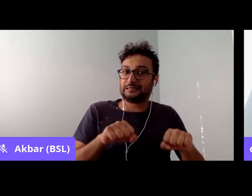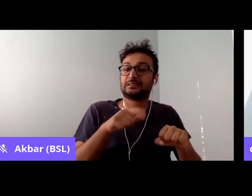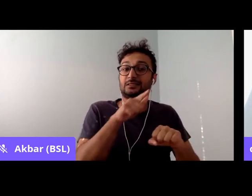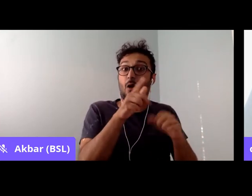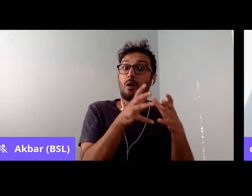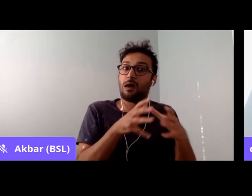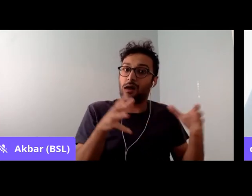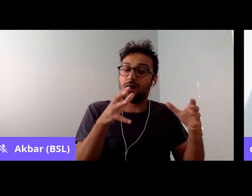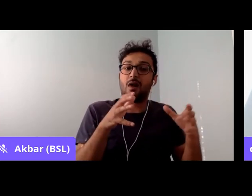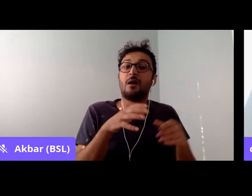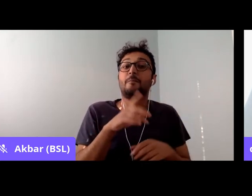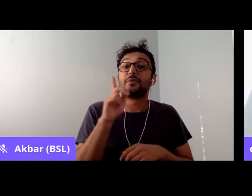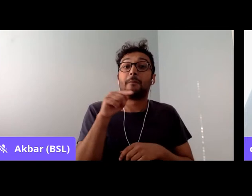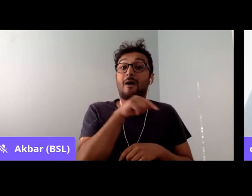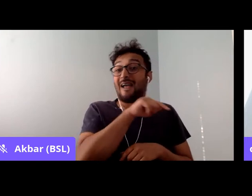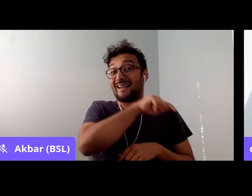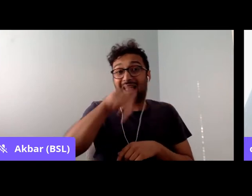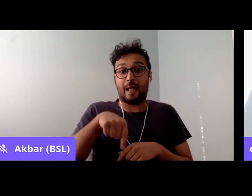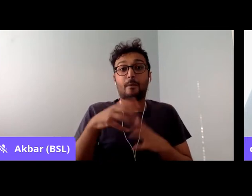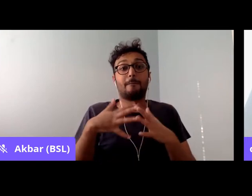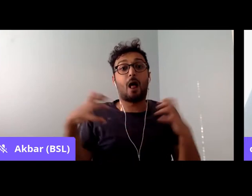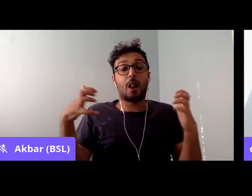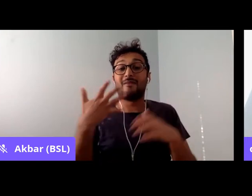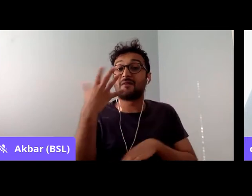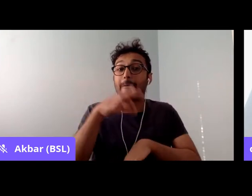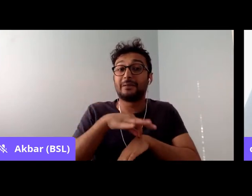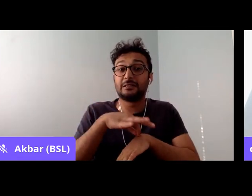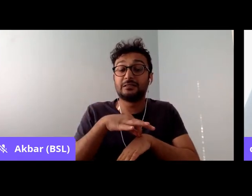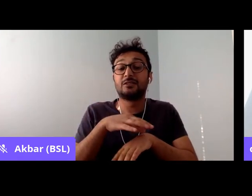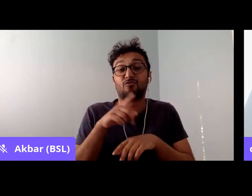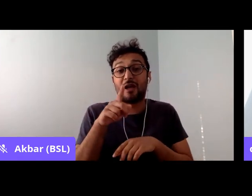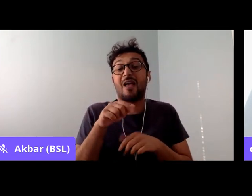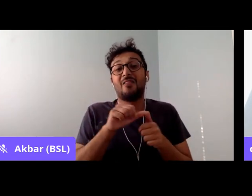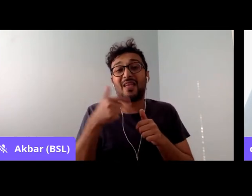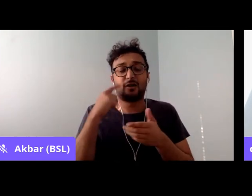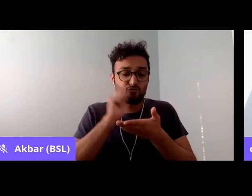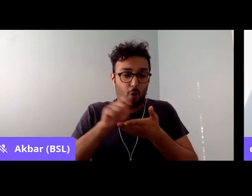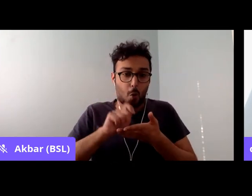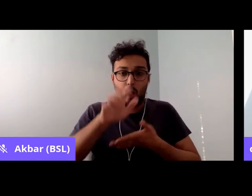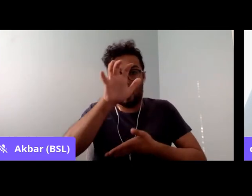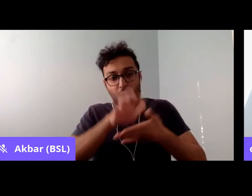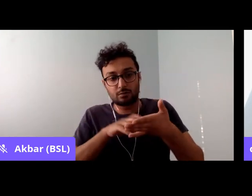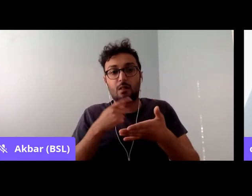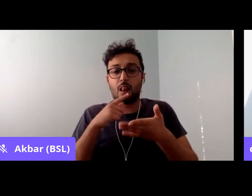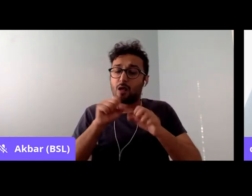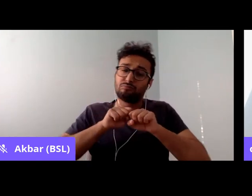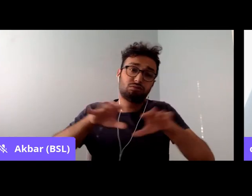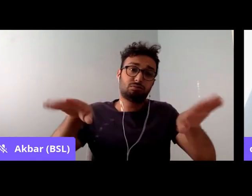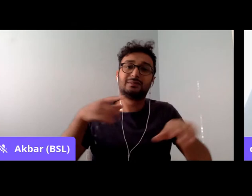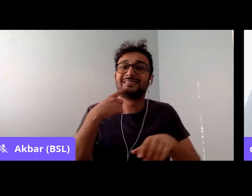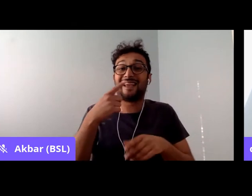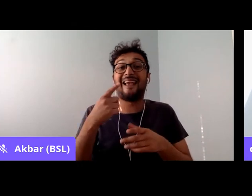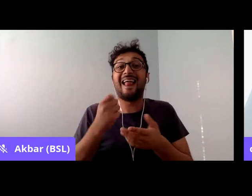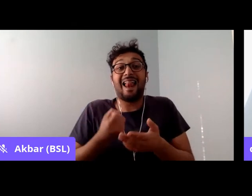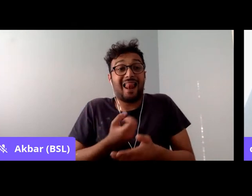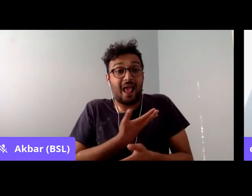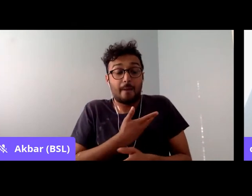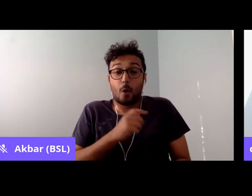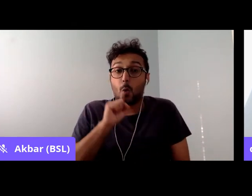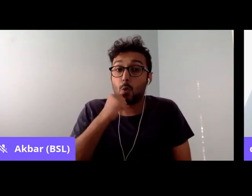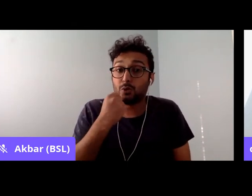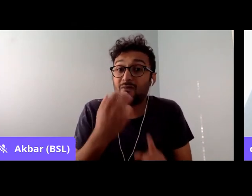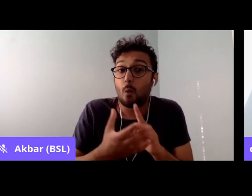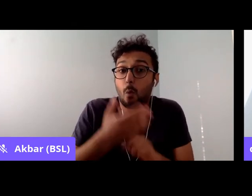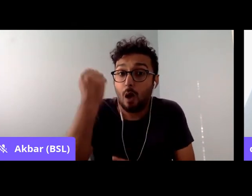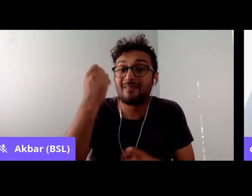five minutes before he wrote an article saying Labour would have won if it had been tough for immigration. Can't make